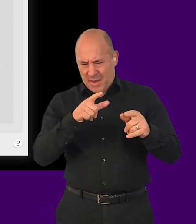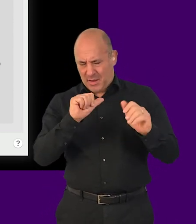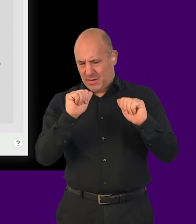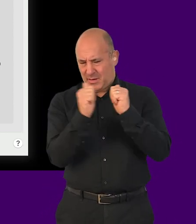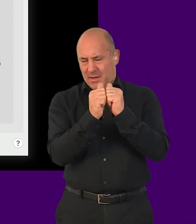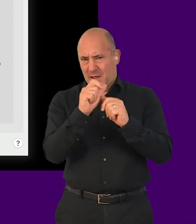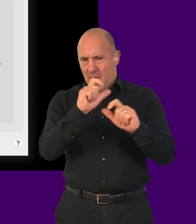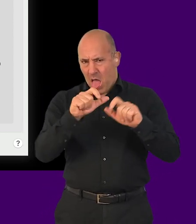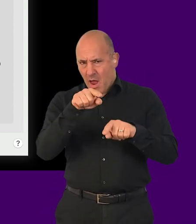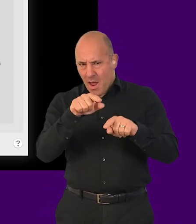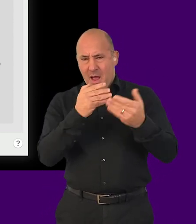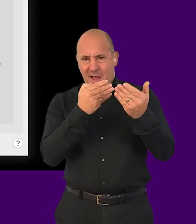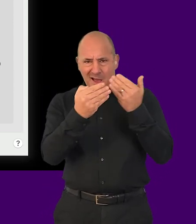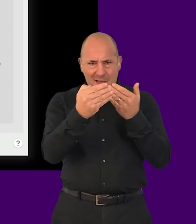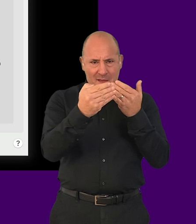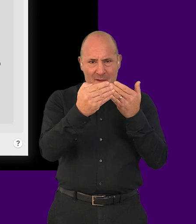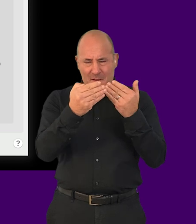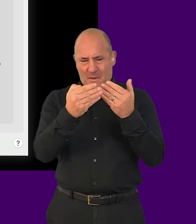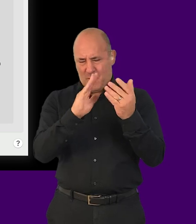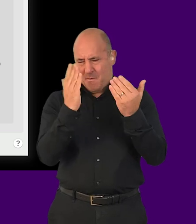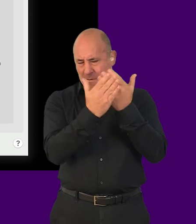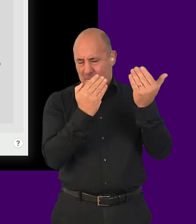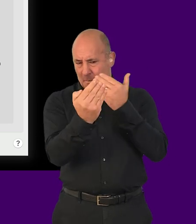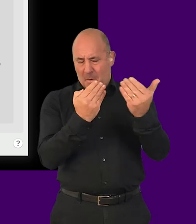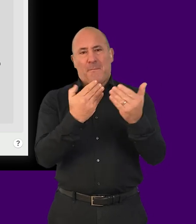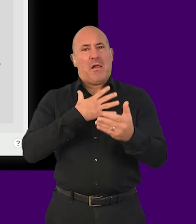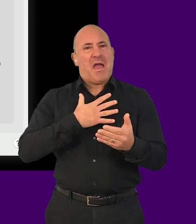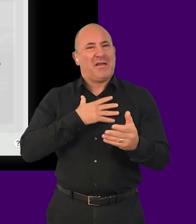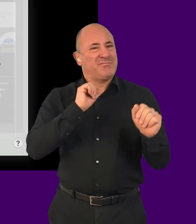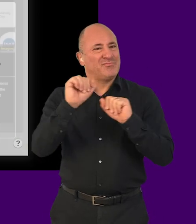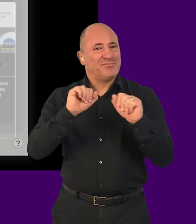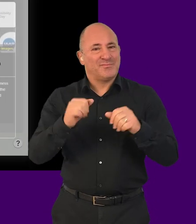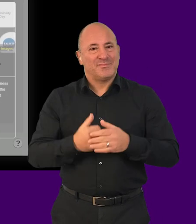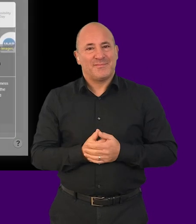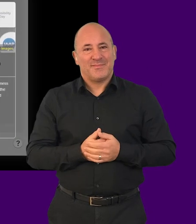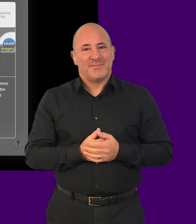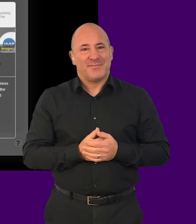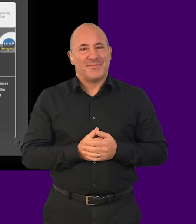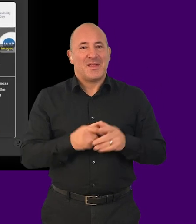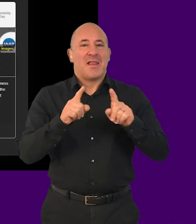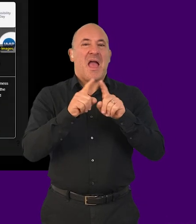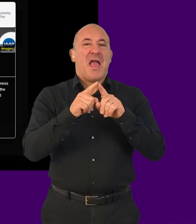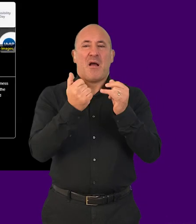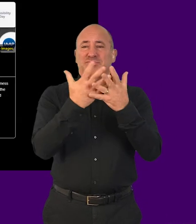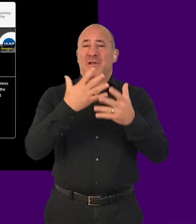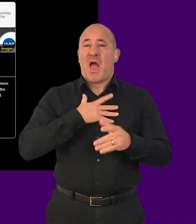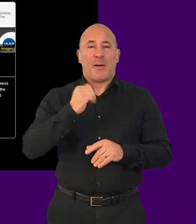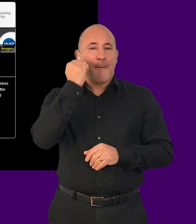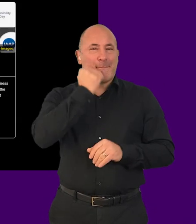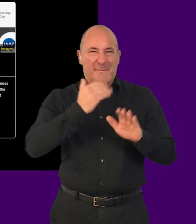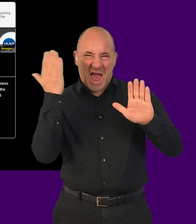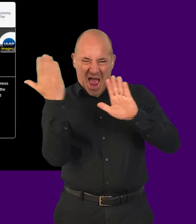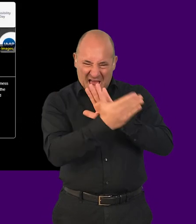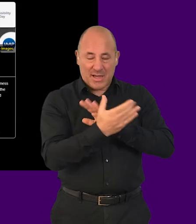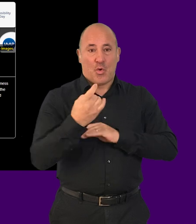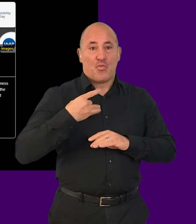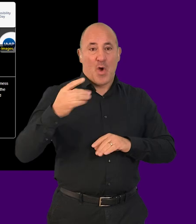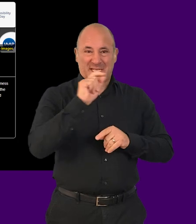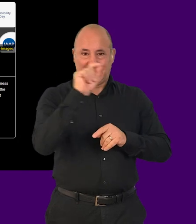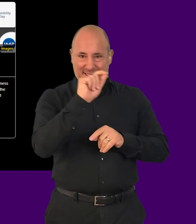text when it is in a particular color against a specific background. For example, many may prefer to read white text on a